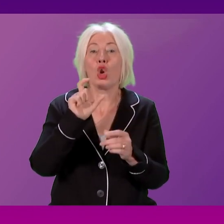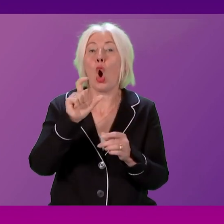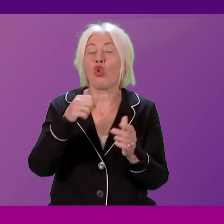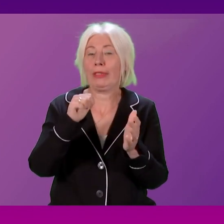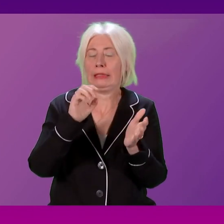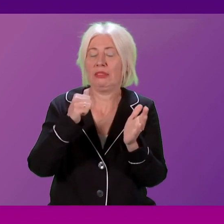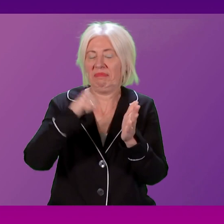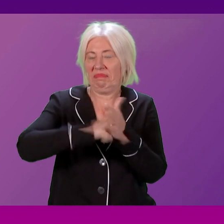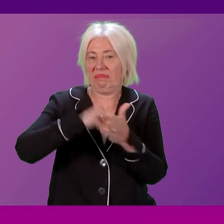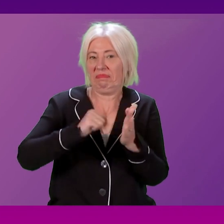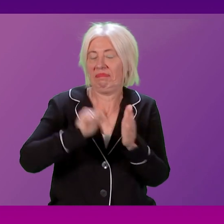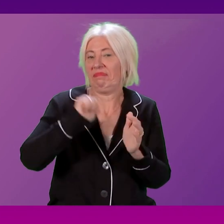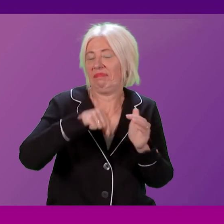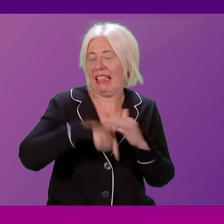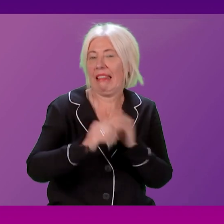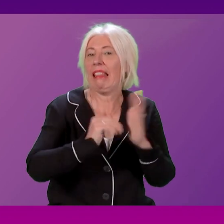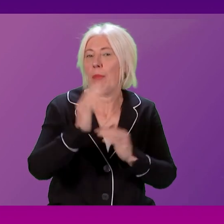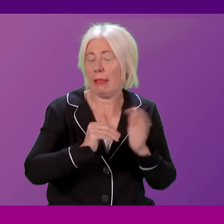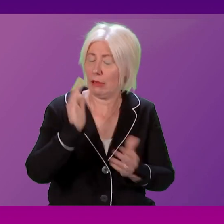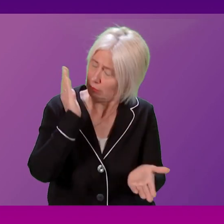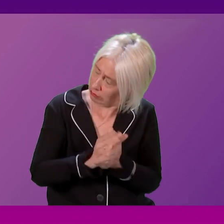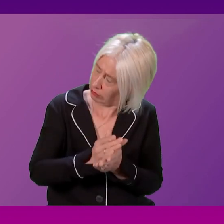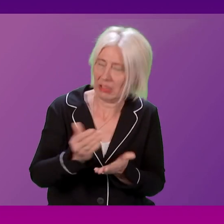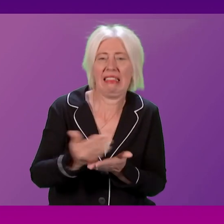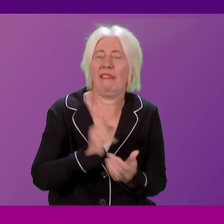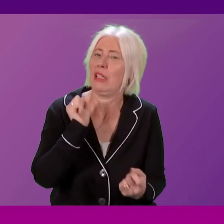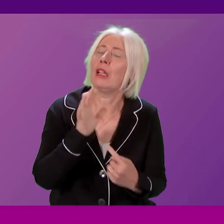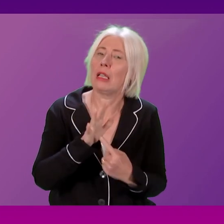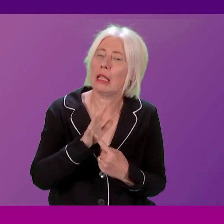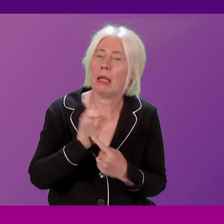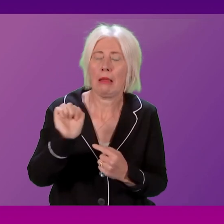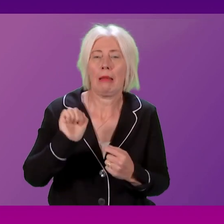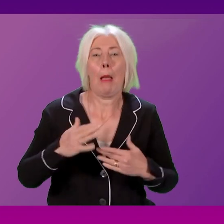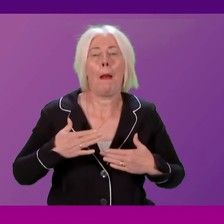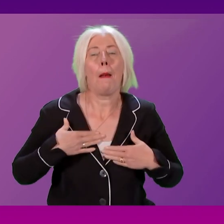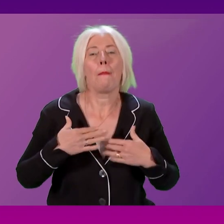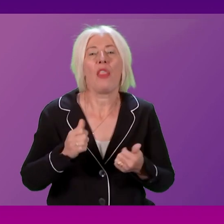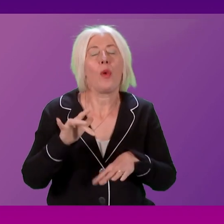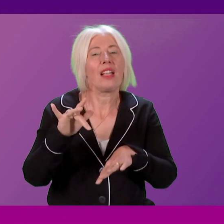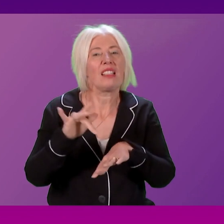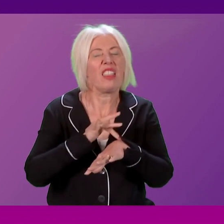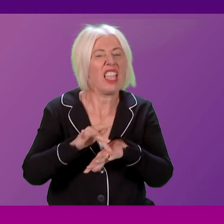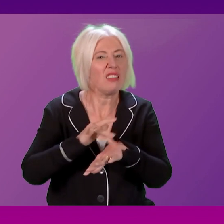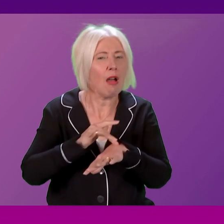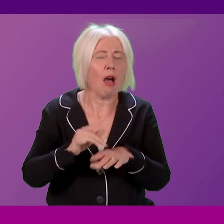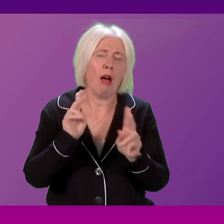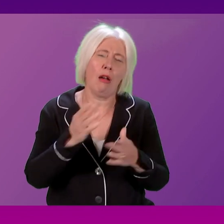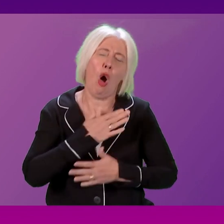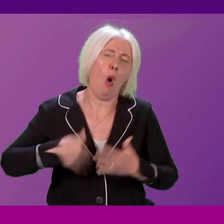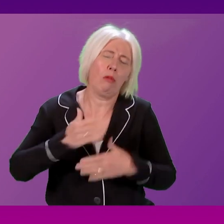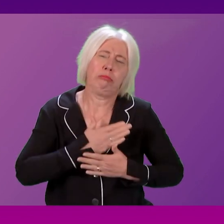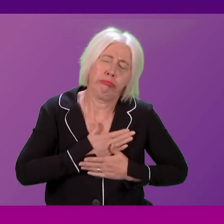Of course, safety is absolutely paramount. Motherwell Civic Theatre and Concert Hall is a beloved venue,